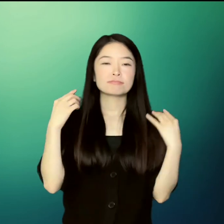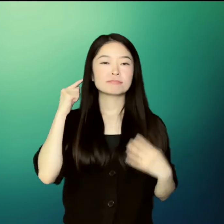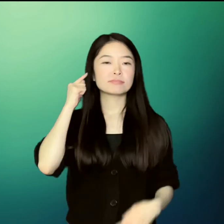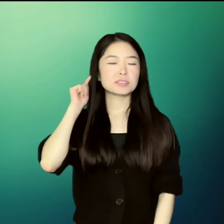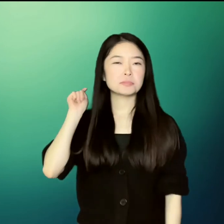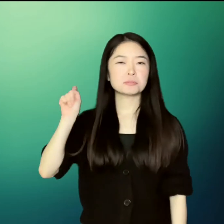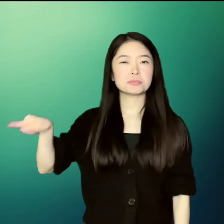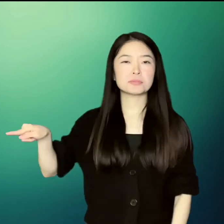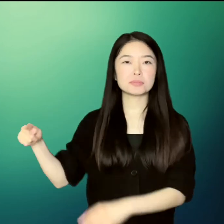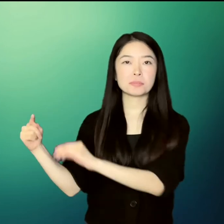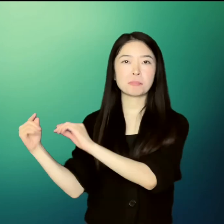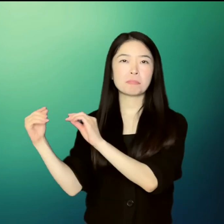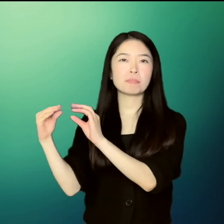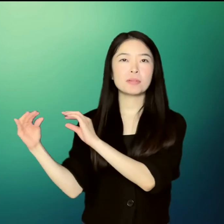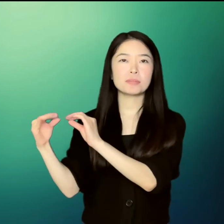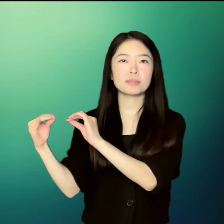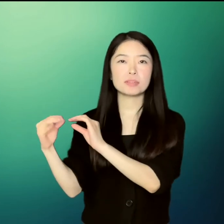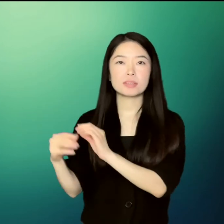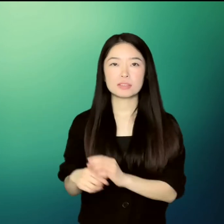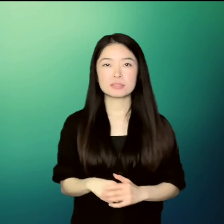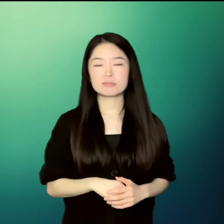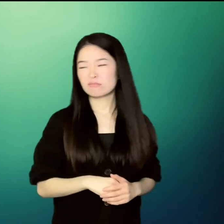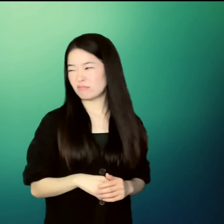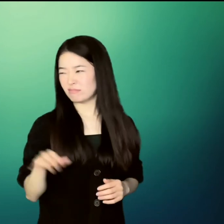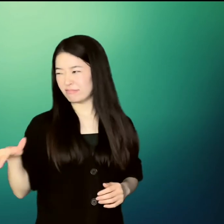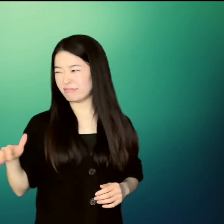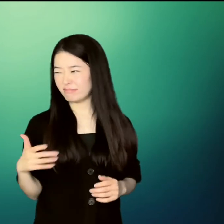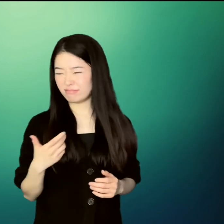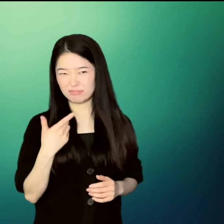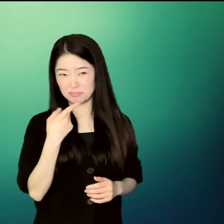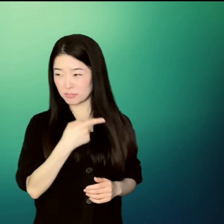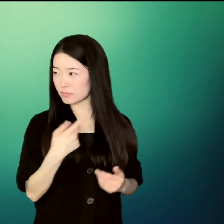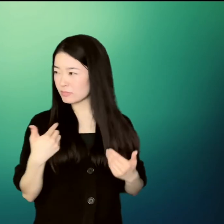Why doesn't she have a name, she heard someone whisper.